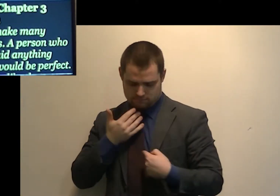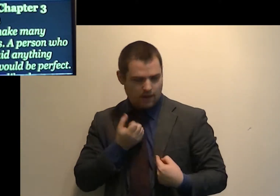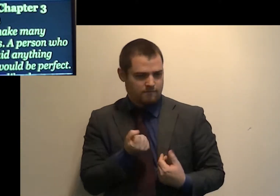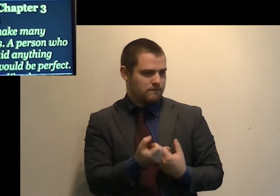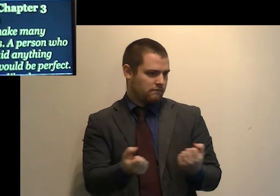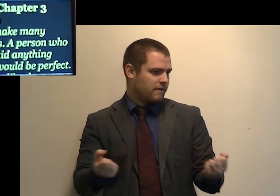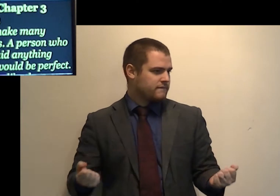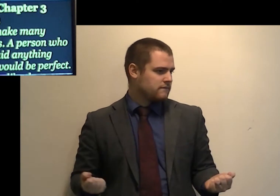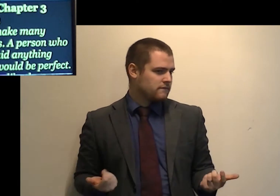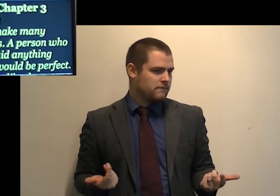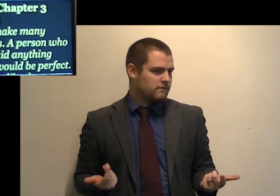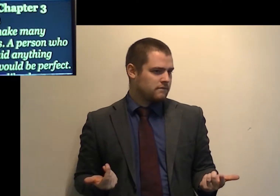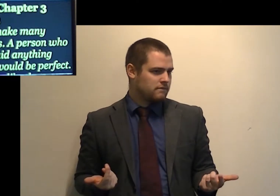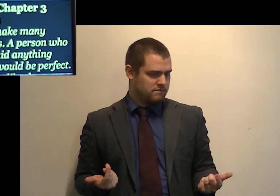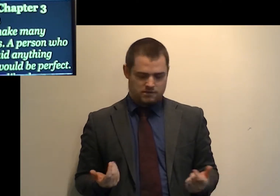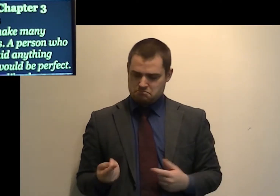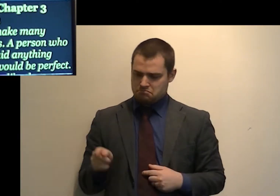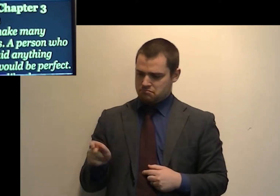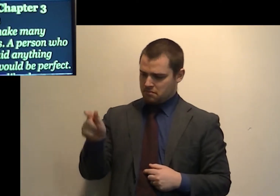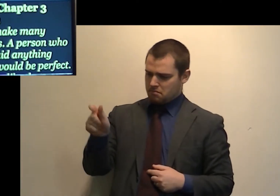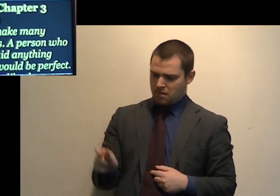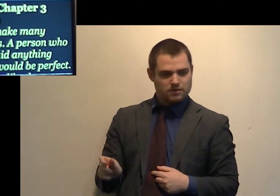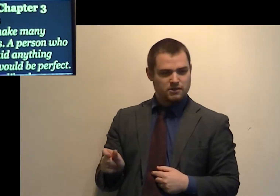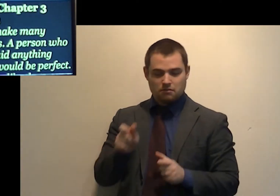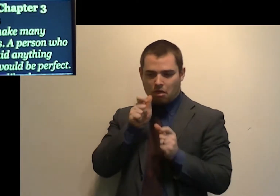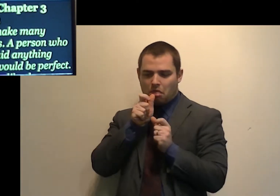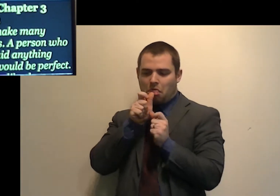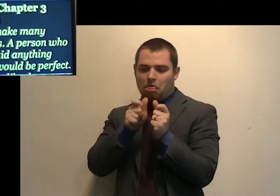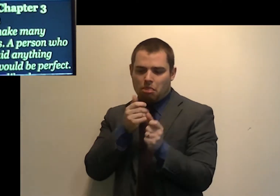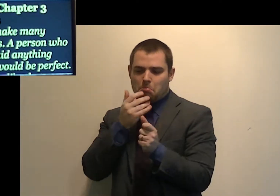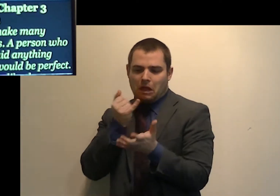A person, who never said anything wrong, would be perfect.